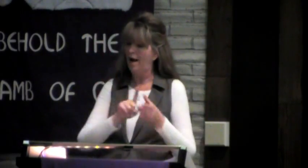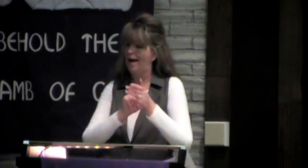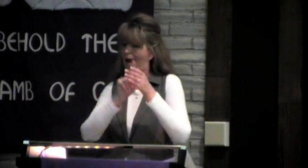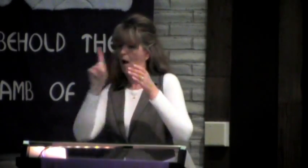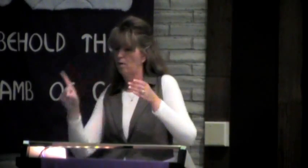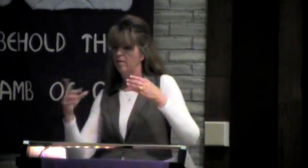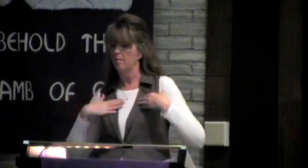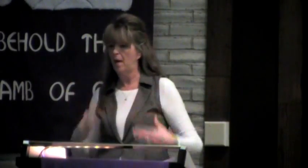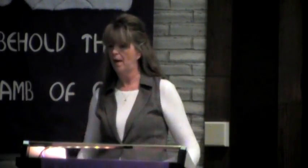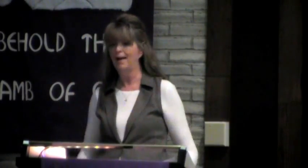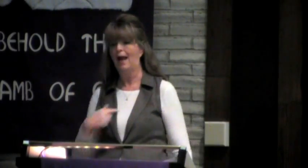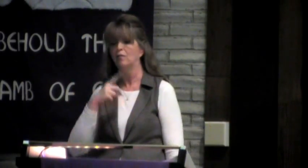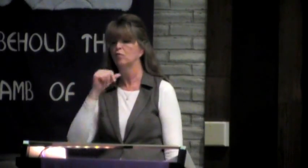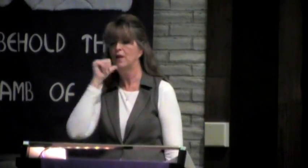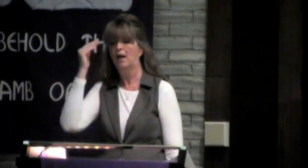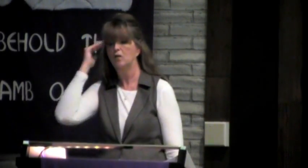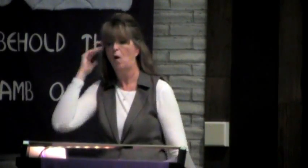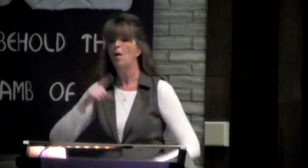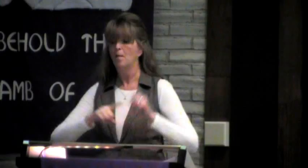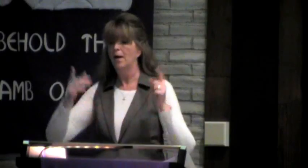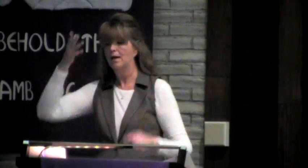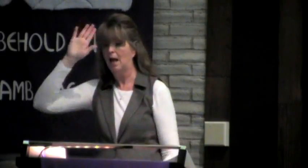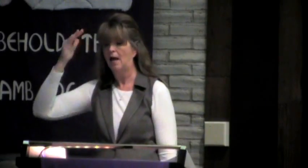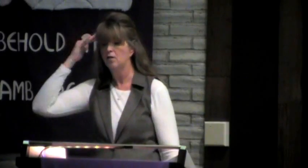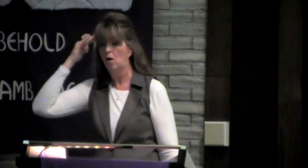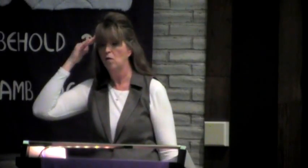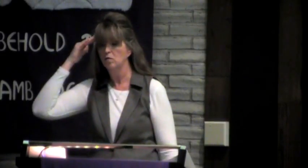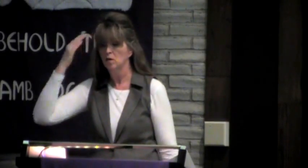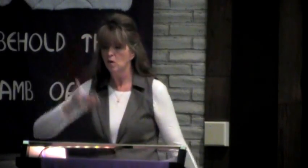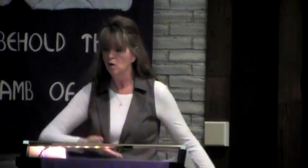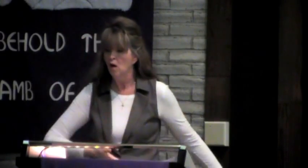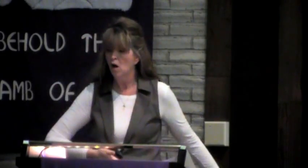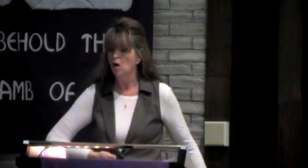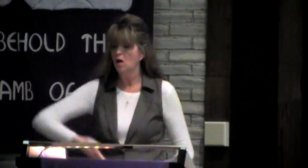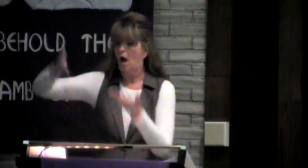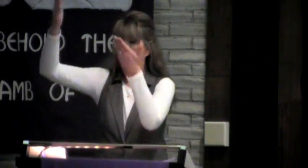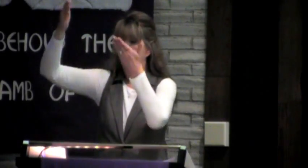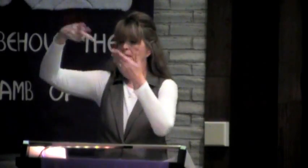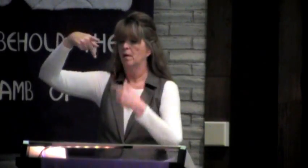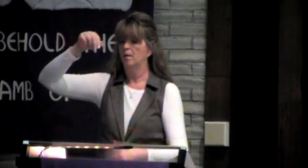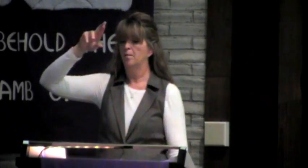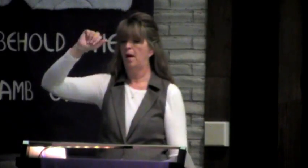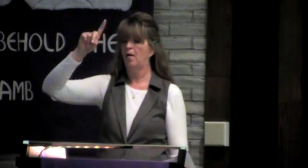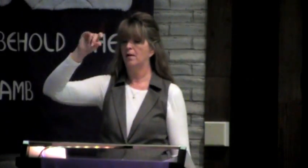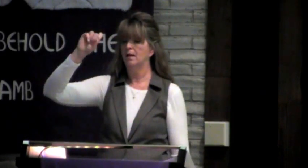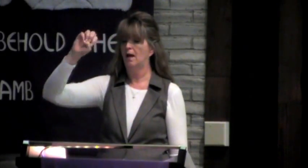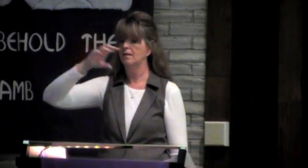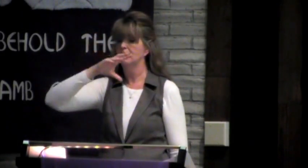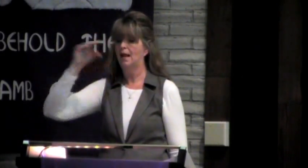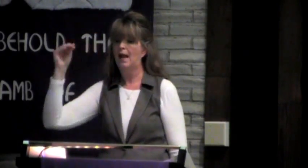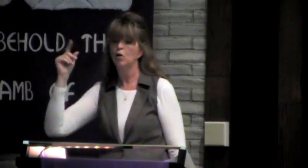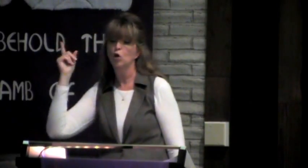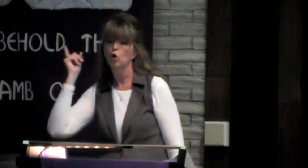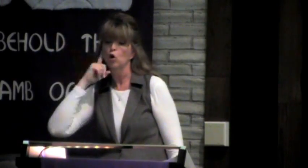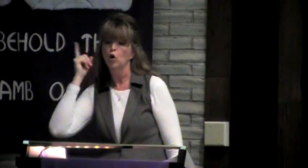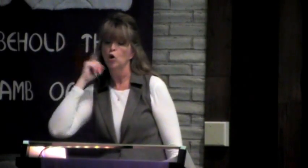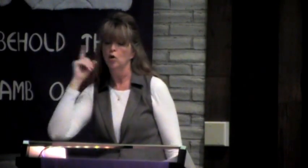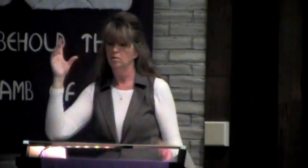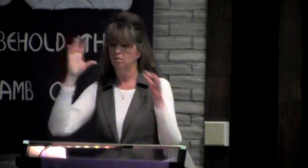whether in the body or apart from the body, I do not know. But God knows. He was taken up to